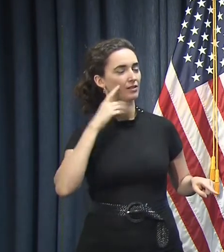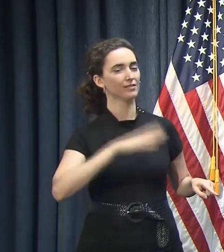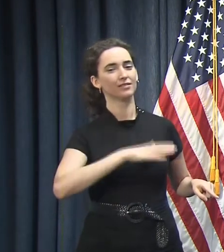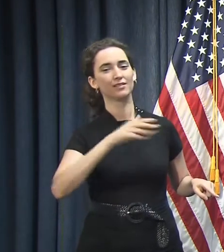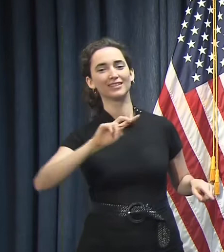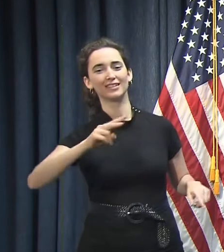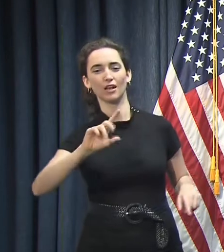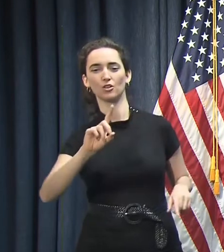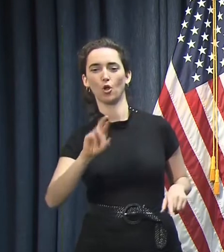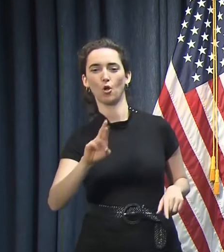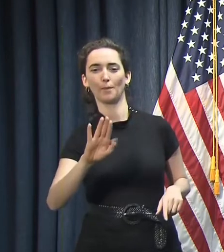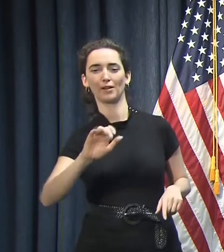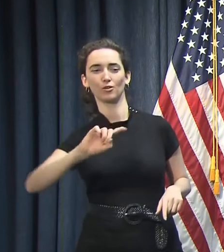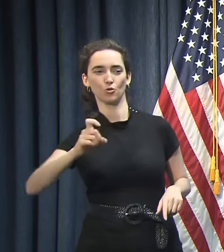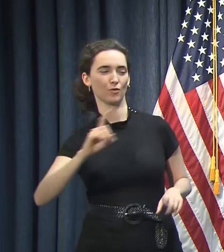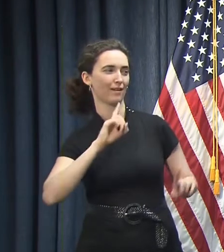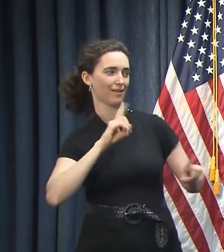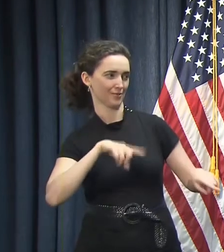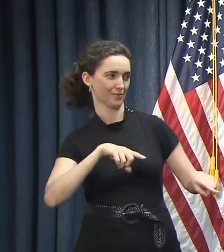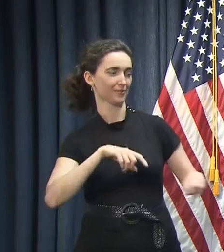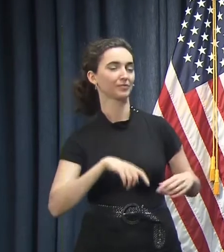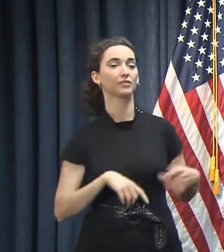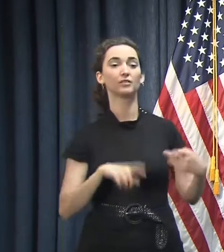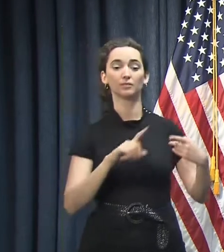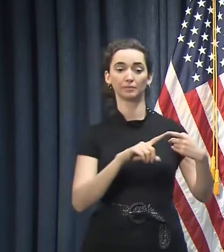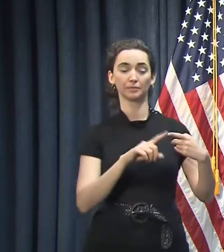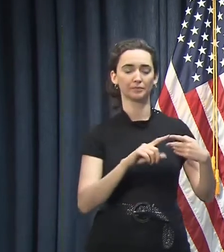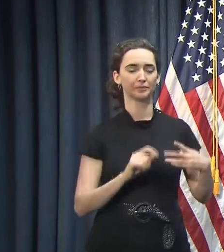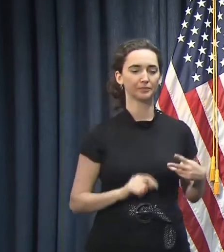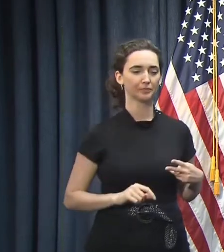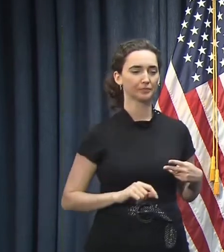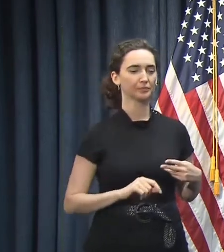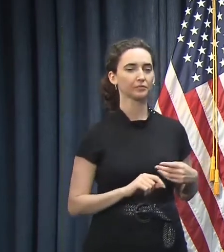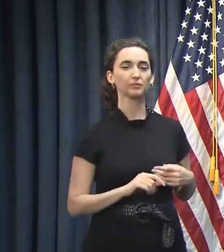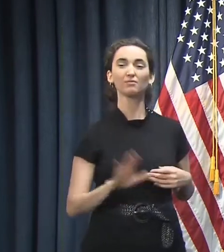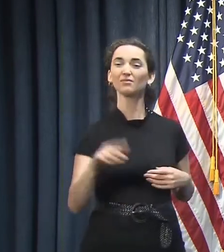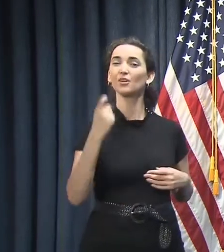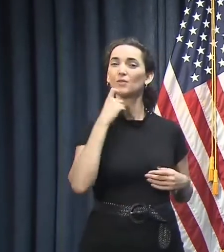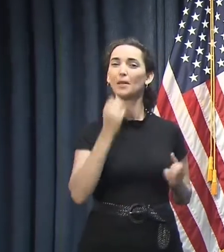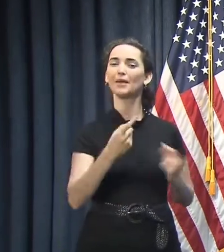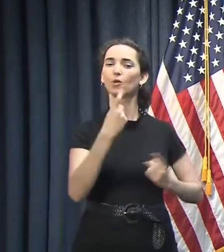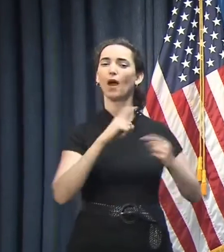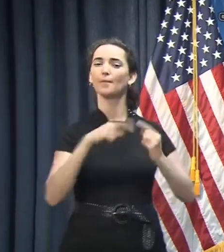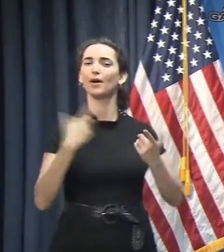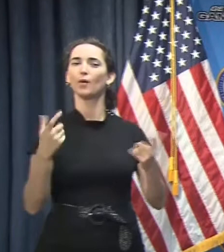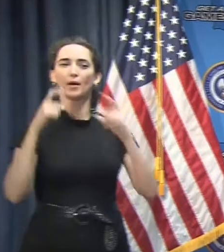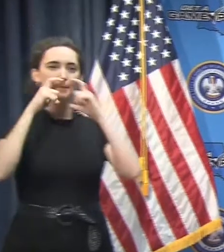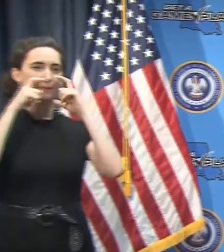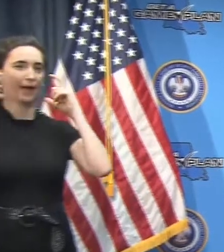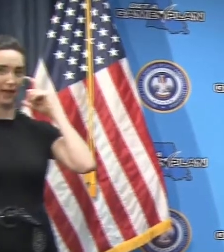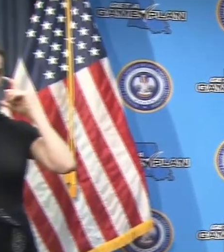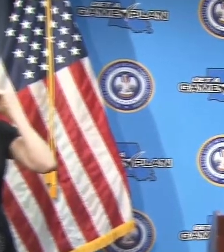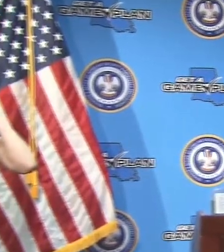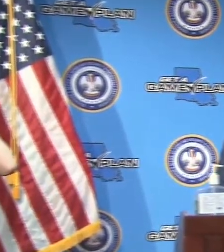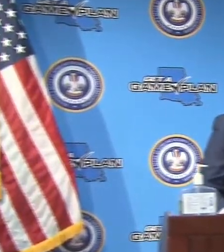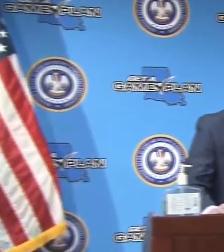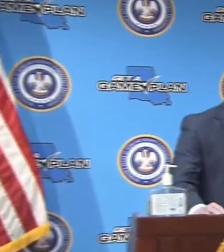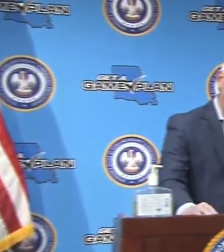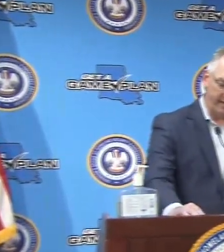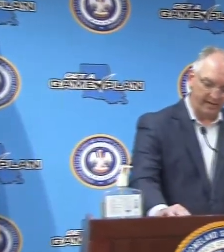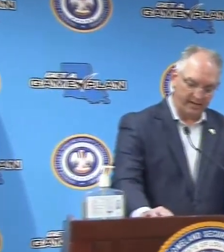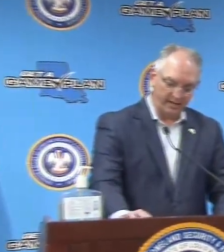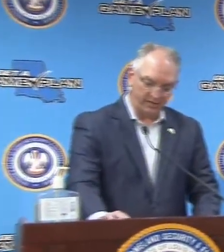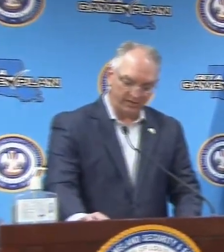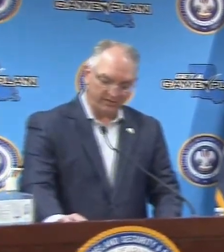Dr. Be you to take the second one. We've received a lot of questions recently about masks, which are critical to